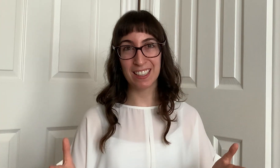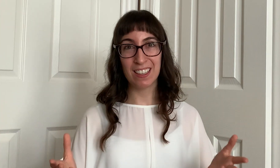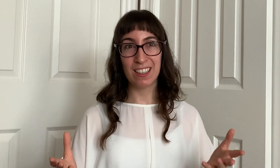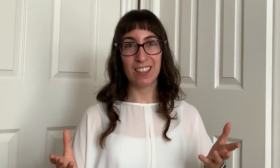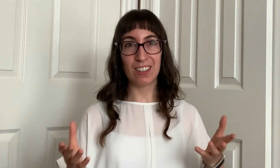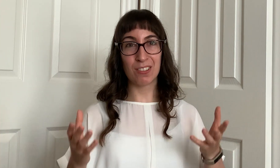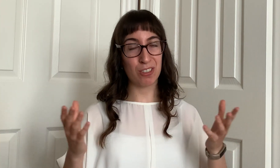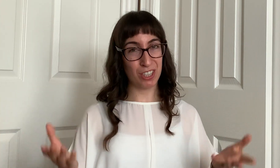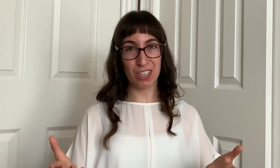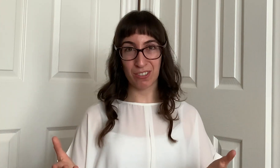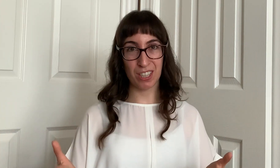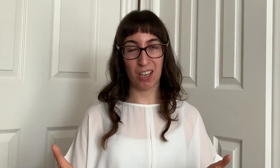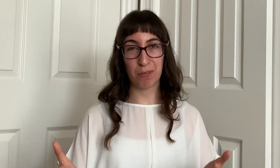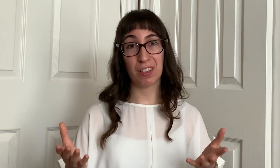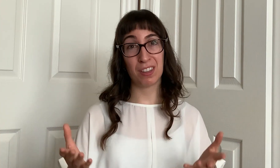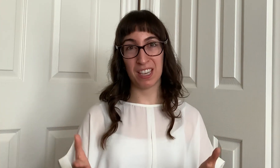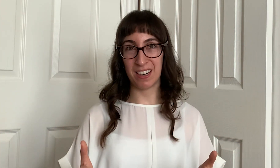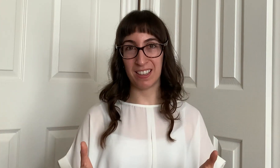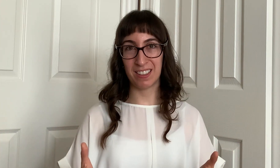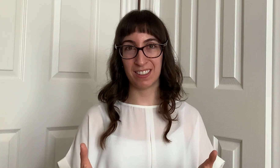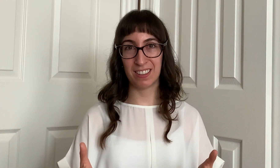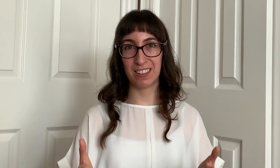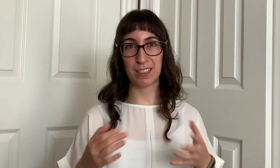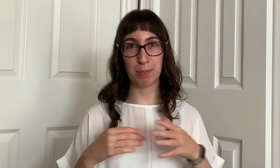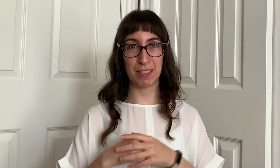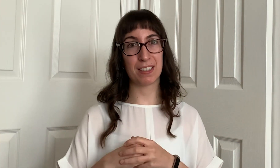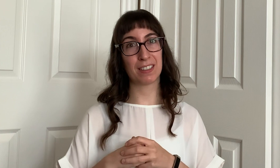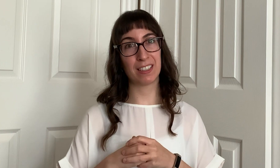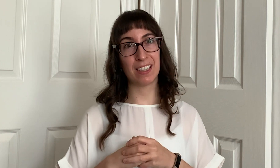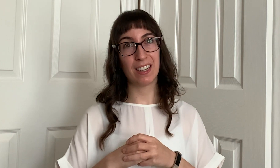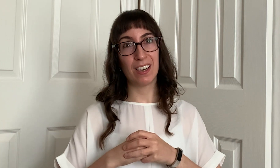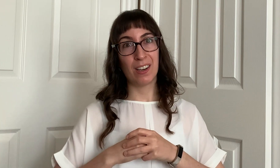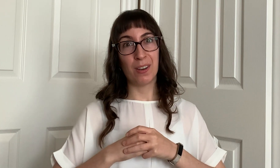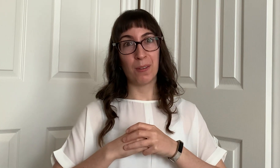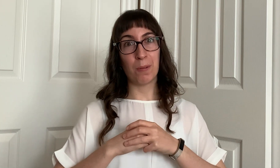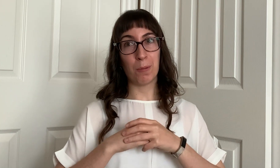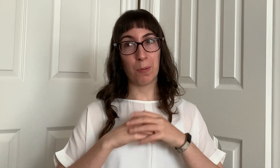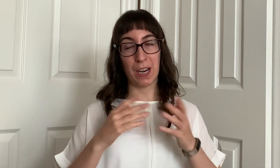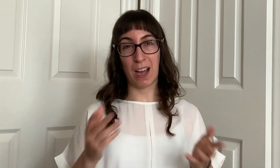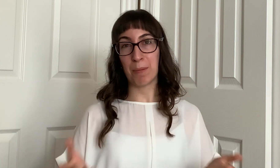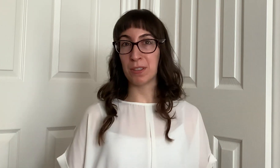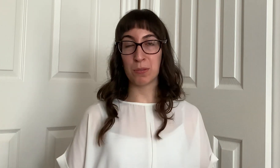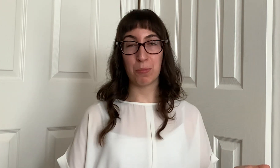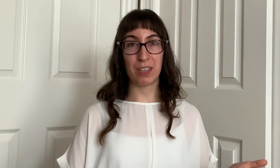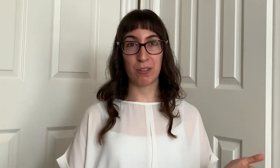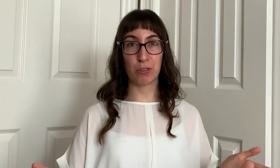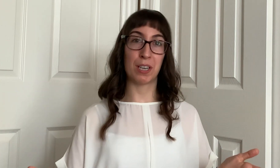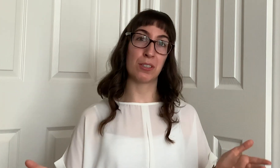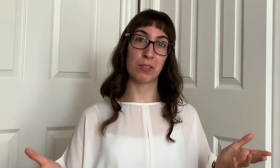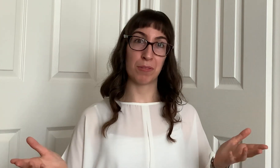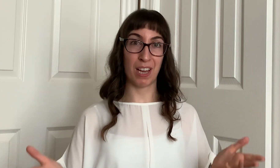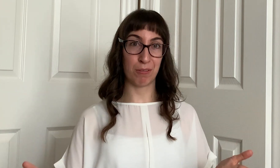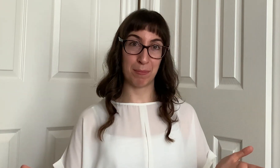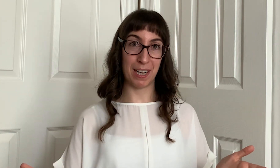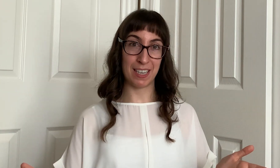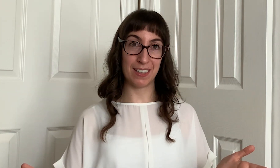you're stretching yourself thin that's basically what happens when you're trying to serve everybody